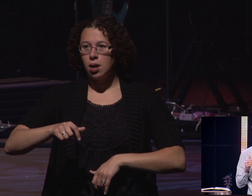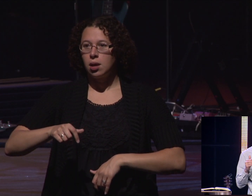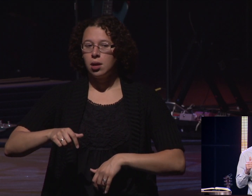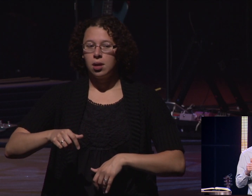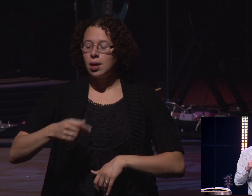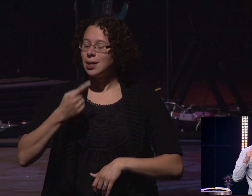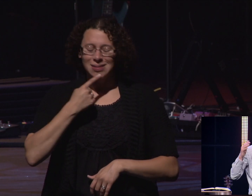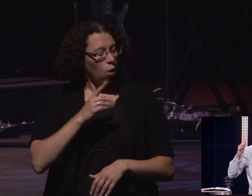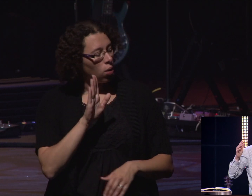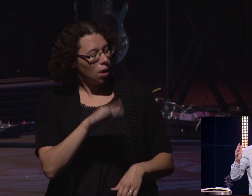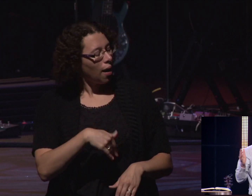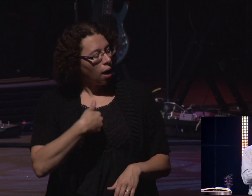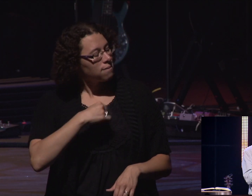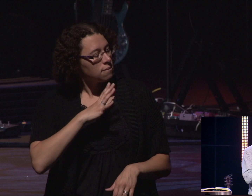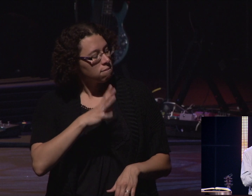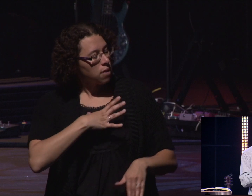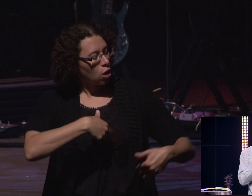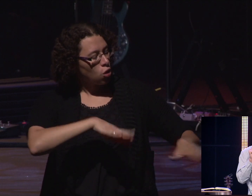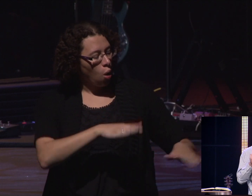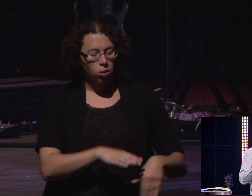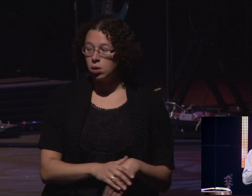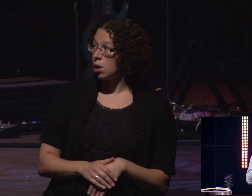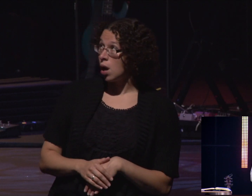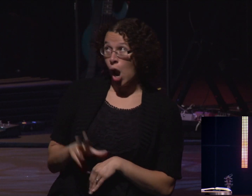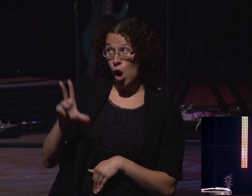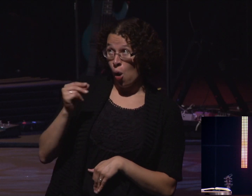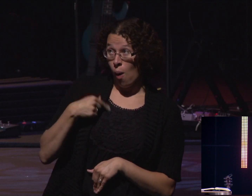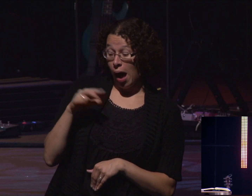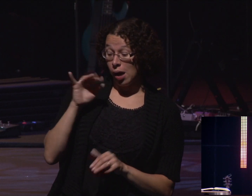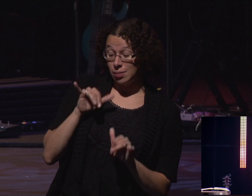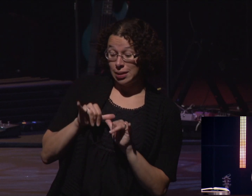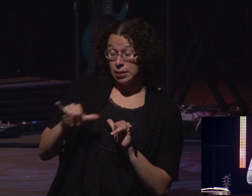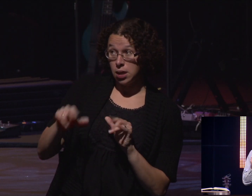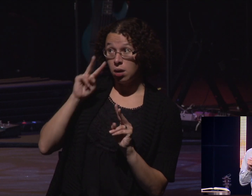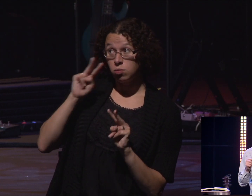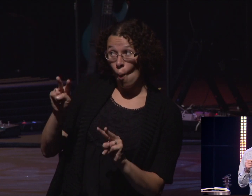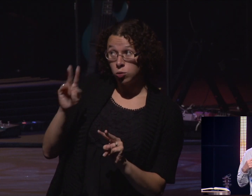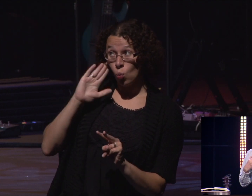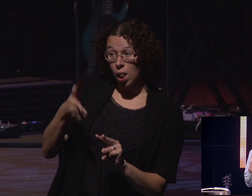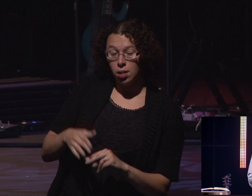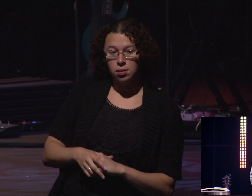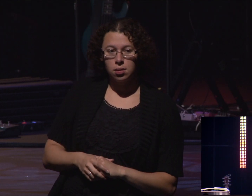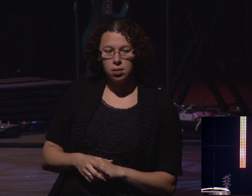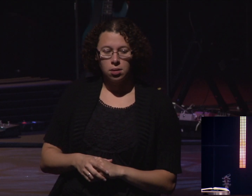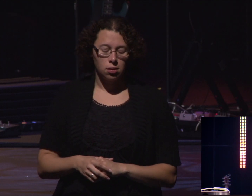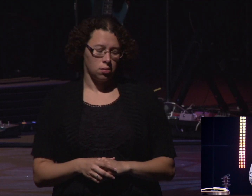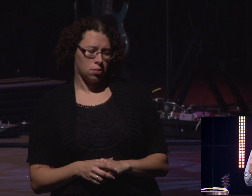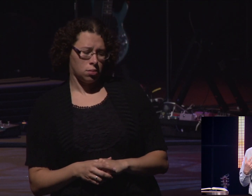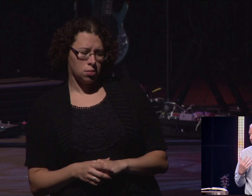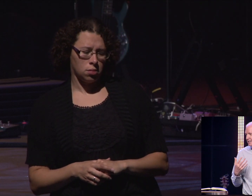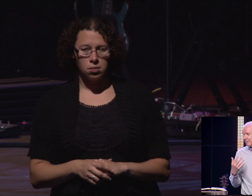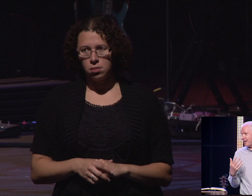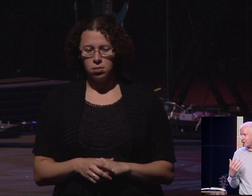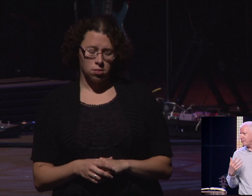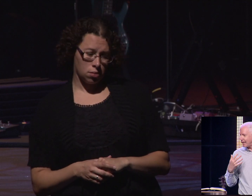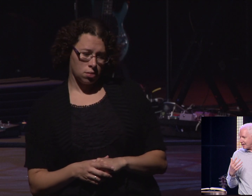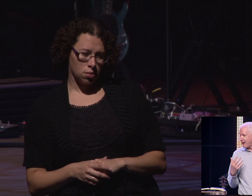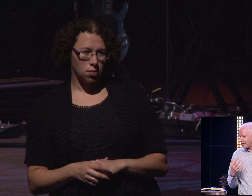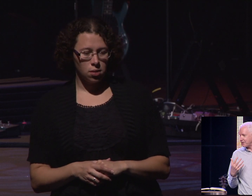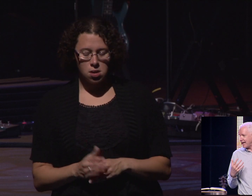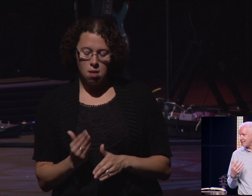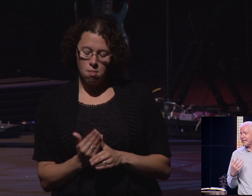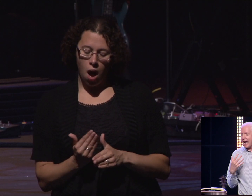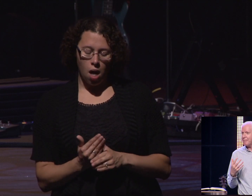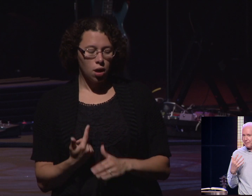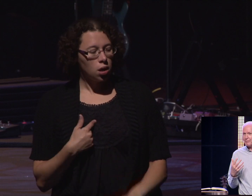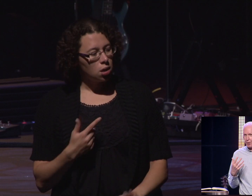go, just fine. Just go ahead and leave. And she goes, no, I'm staying here because I just need to make sure you're okay. And that just kind of, I don't know, ladies, that bothers you. But it kind of